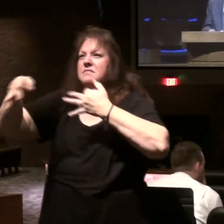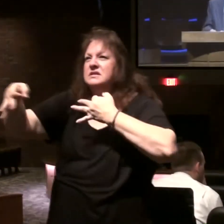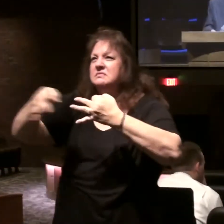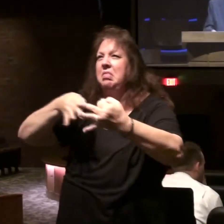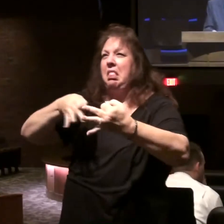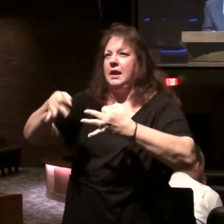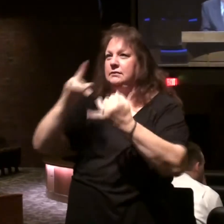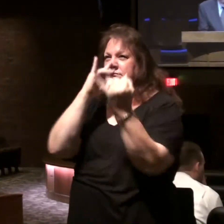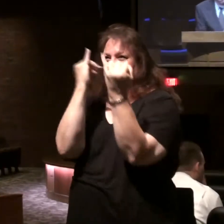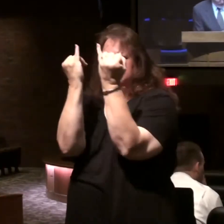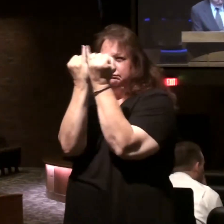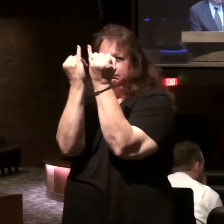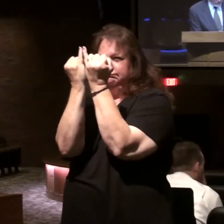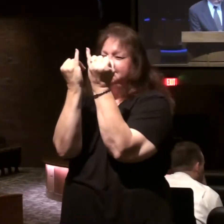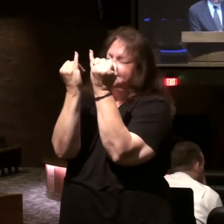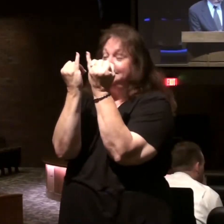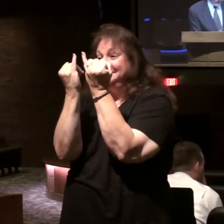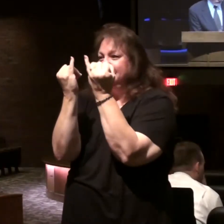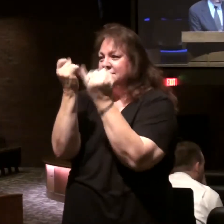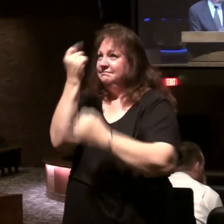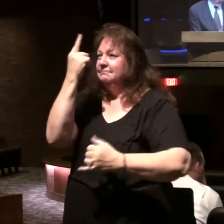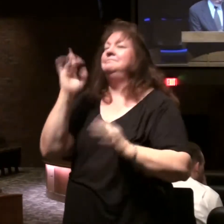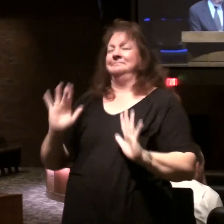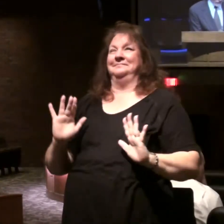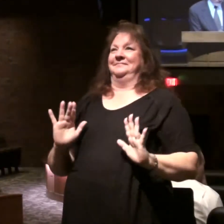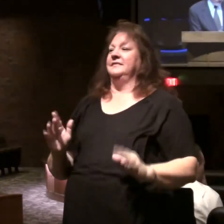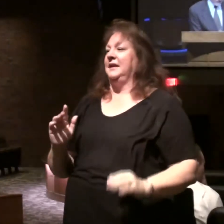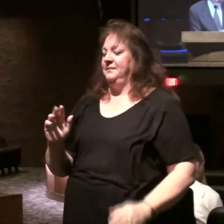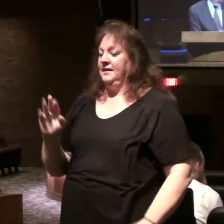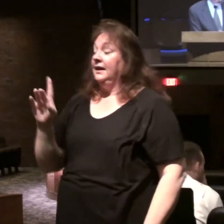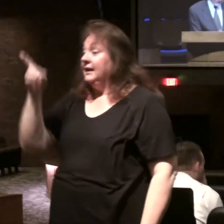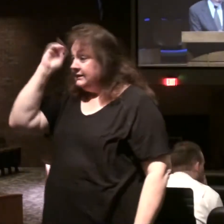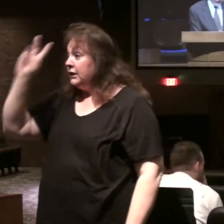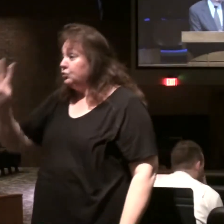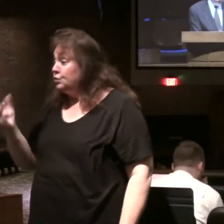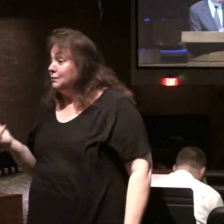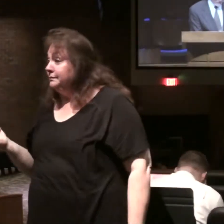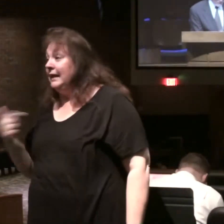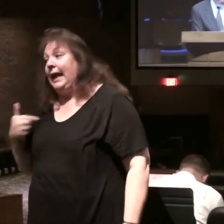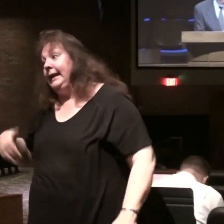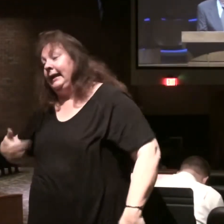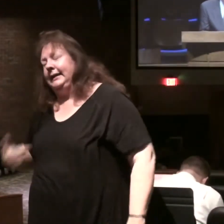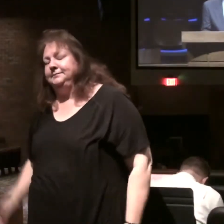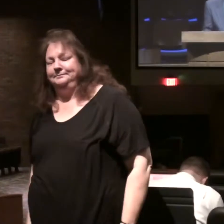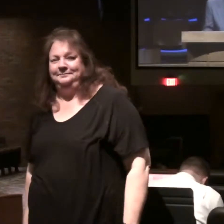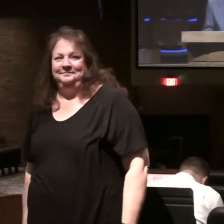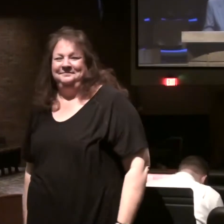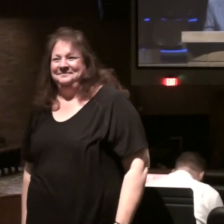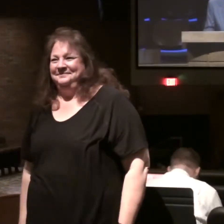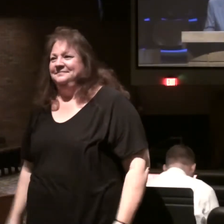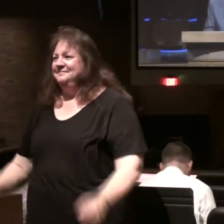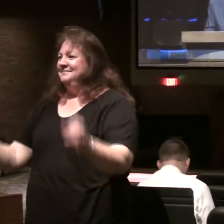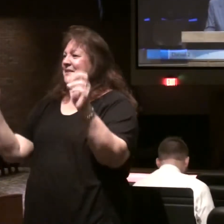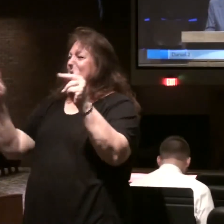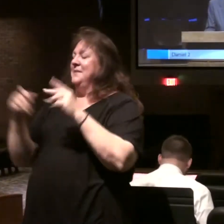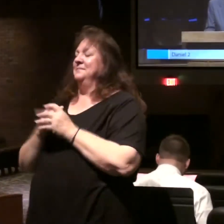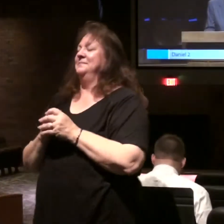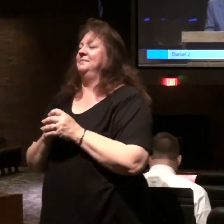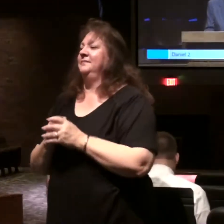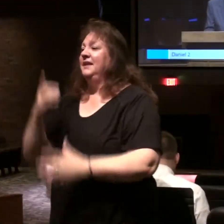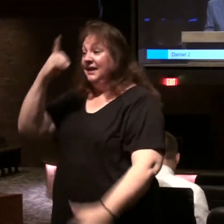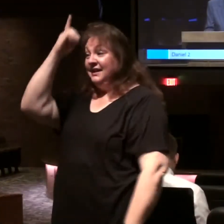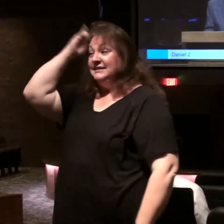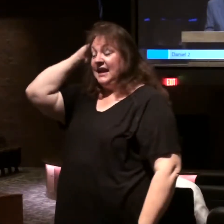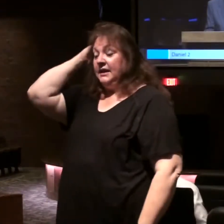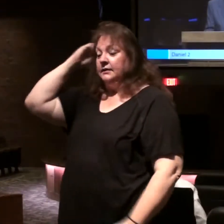passage alright to get to Daniel chapter 2 I did okay here's